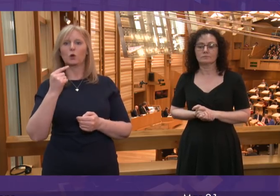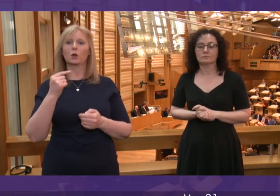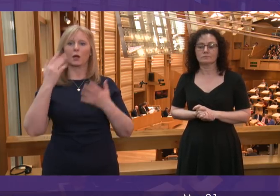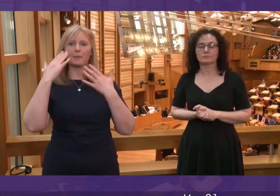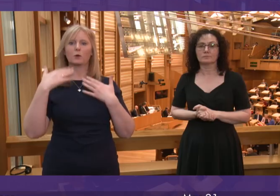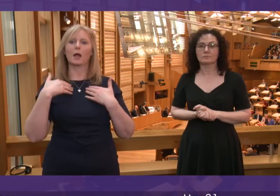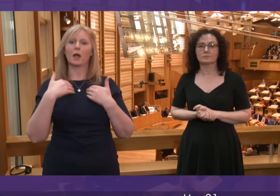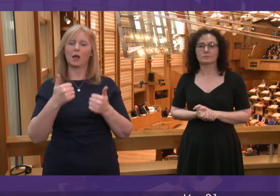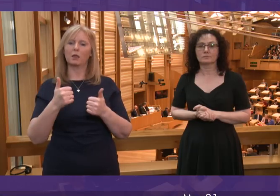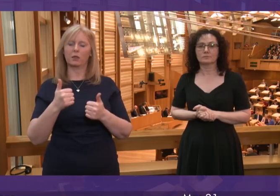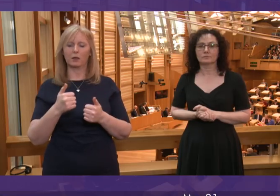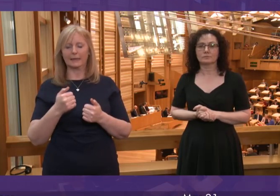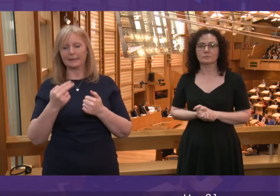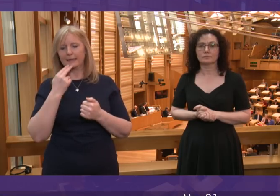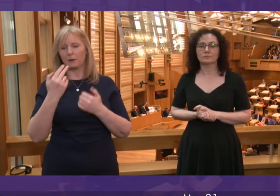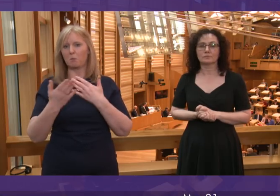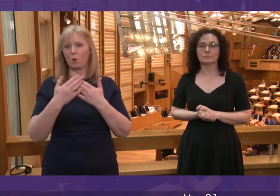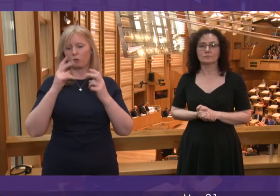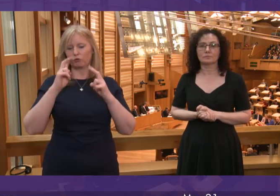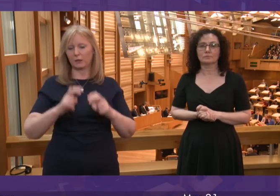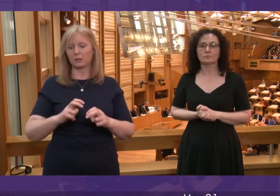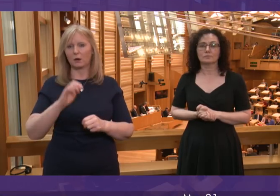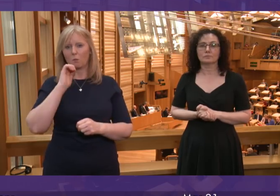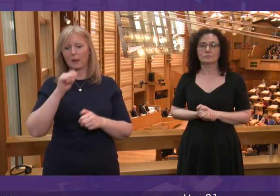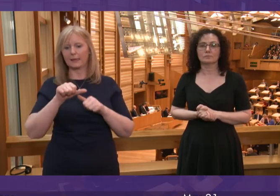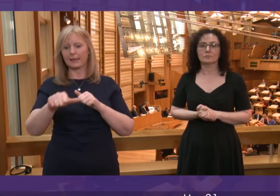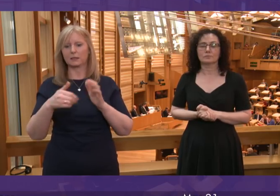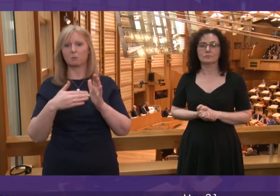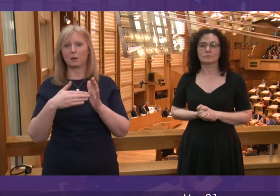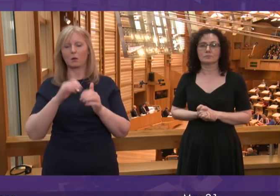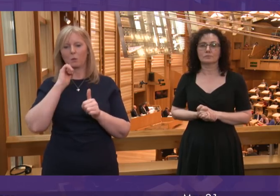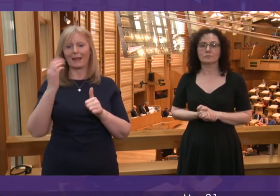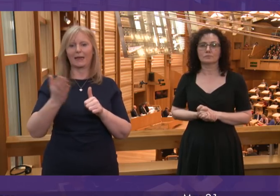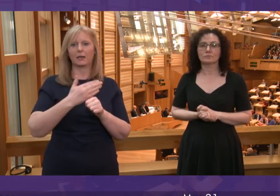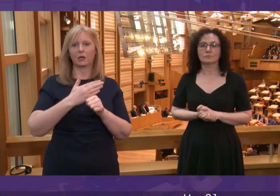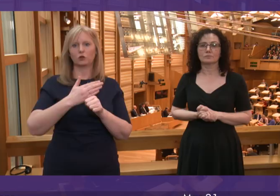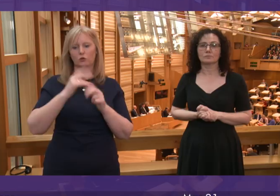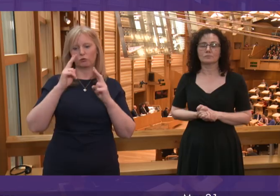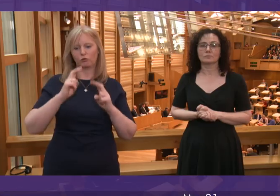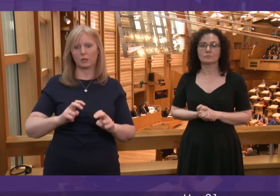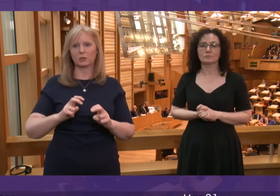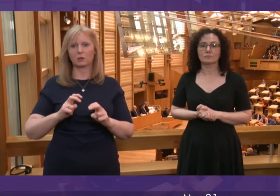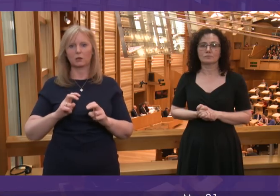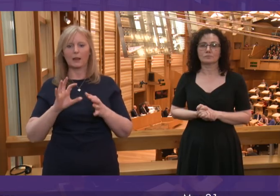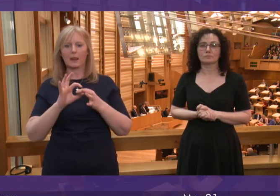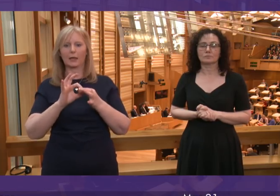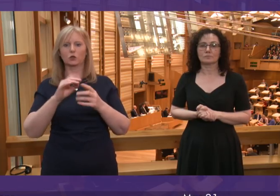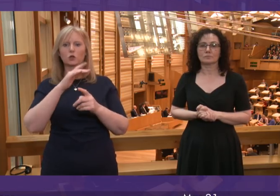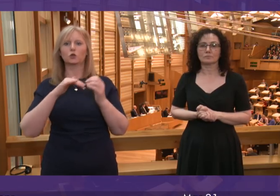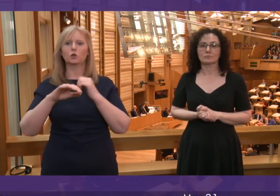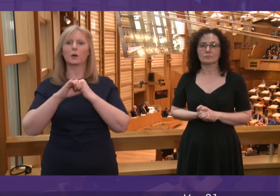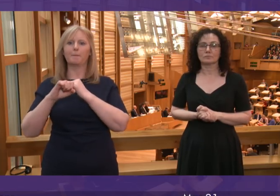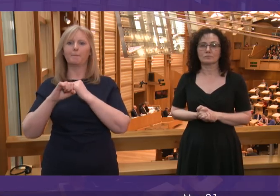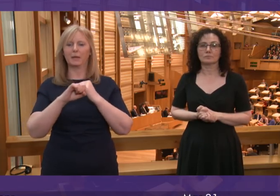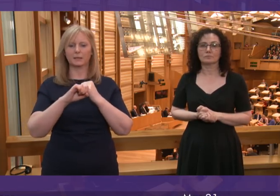regarding the need for further research in this area. And next month, we will publish initial research examining the links between unhealthy social media use and